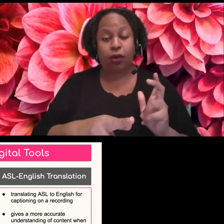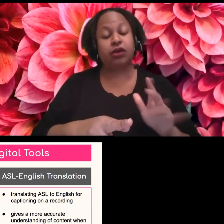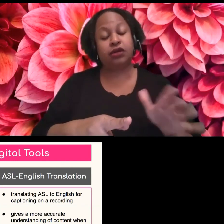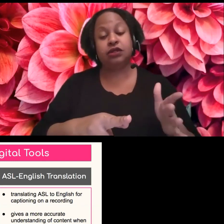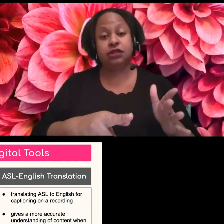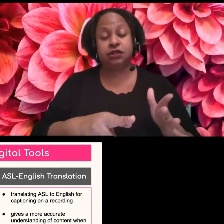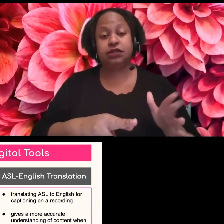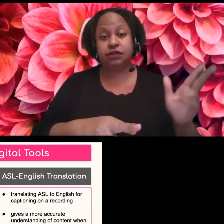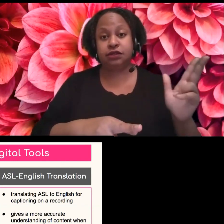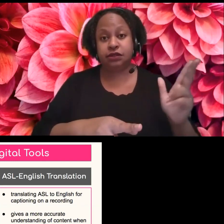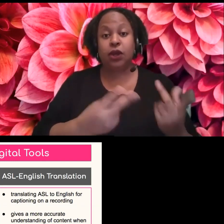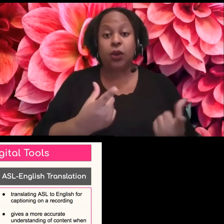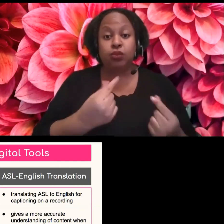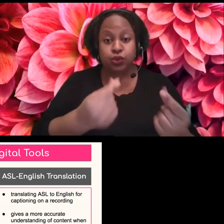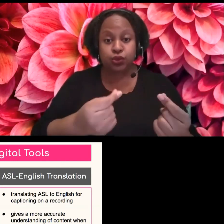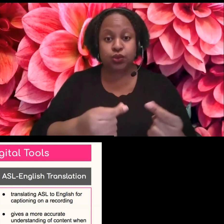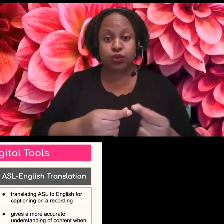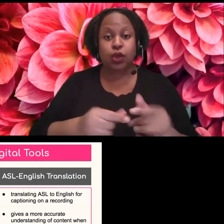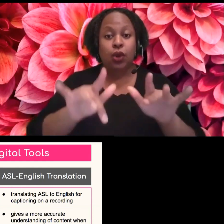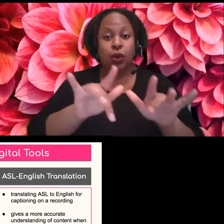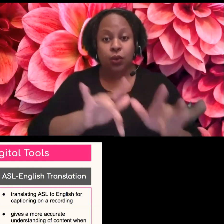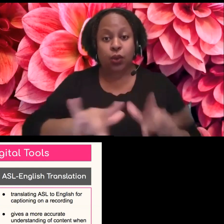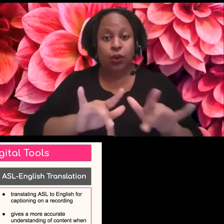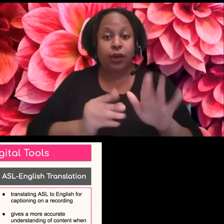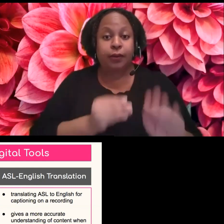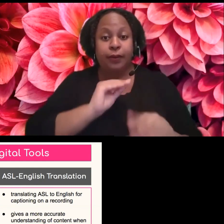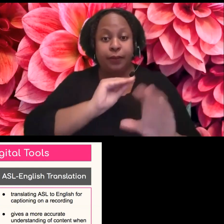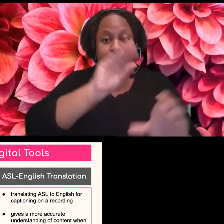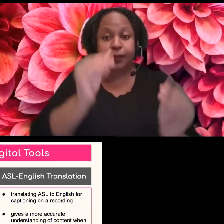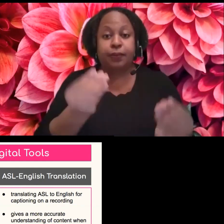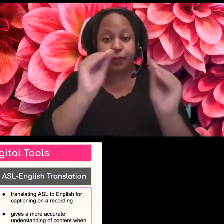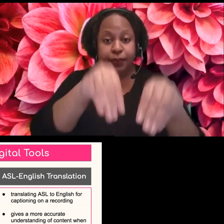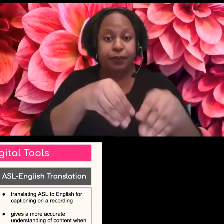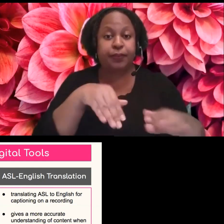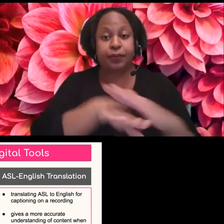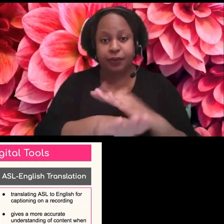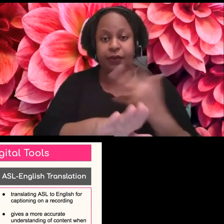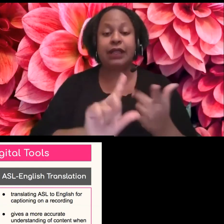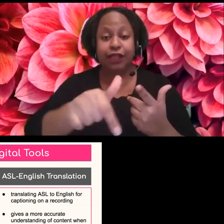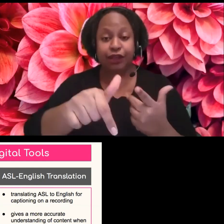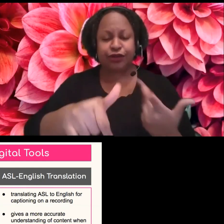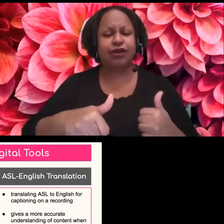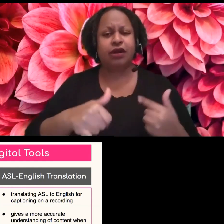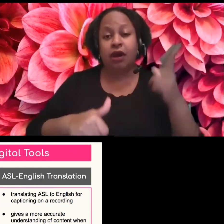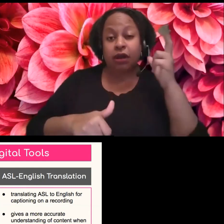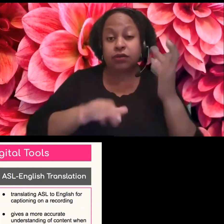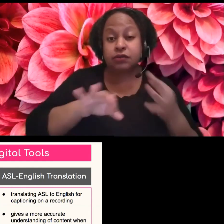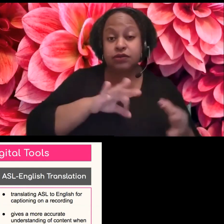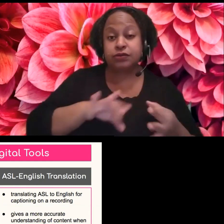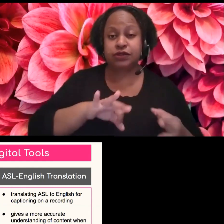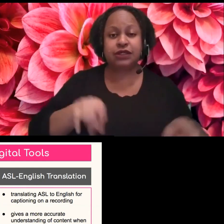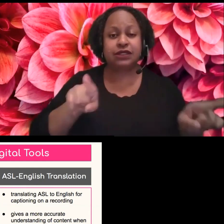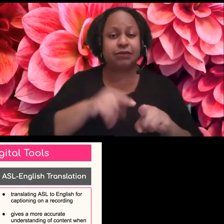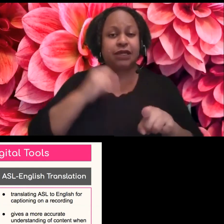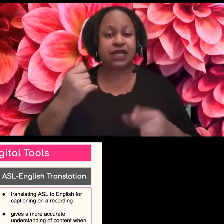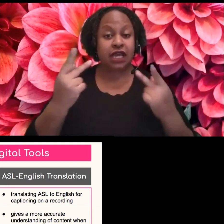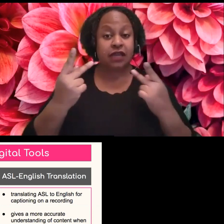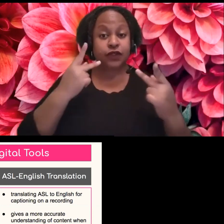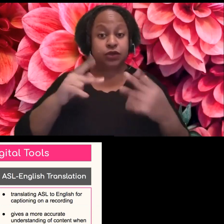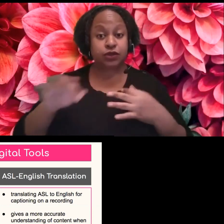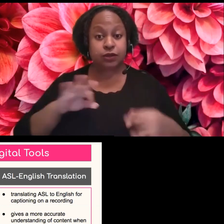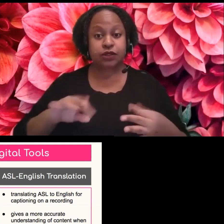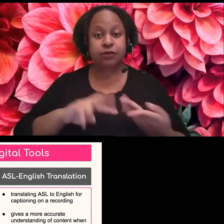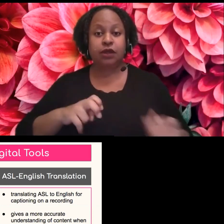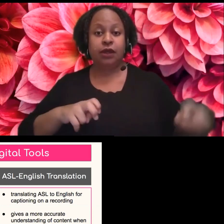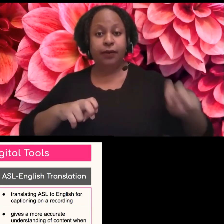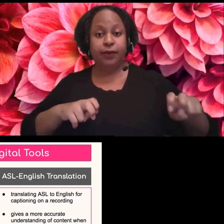later date. And for those who may not know, audio description is very much like, you know, the visual description is someone sitting there describing